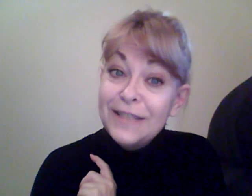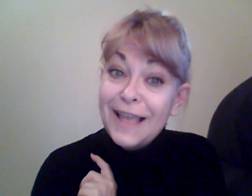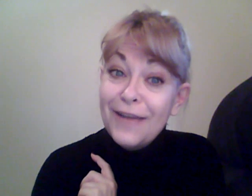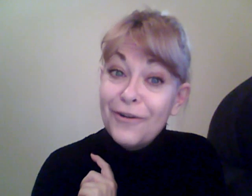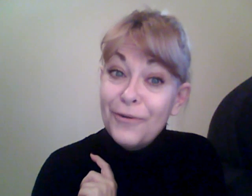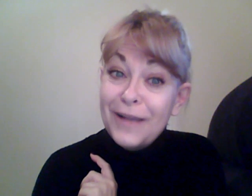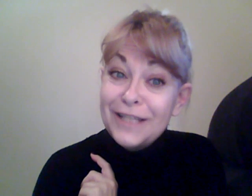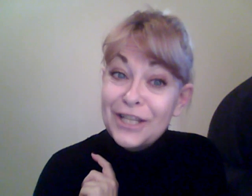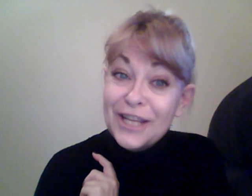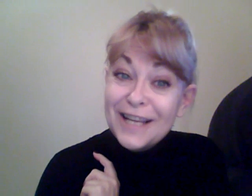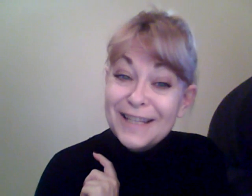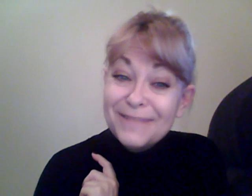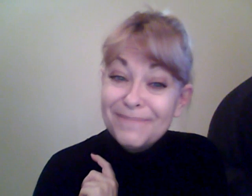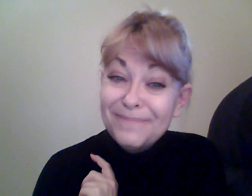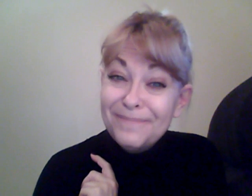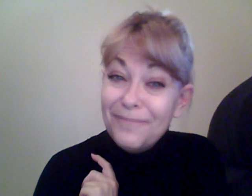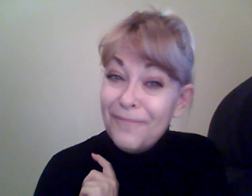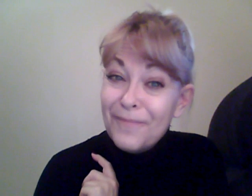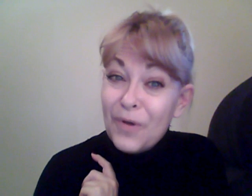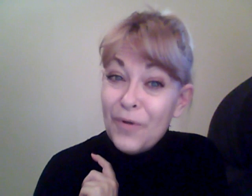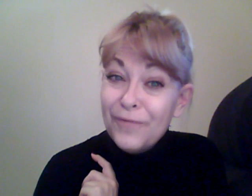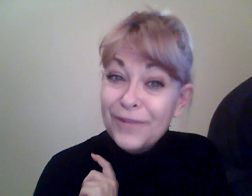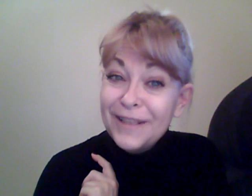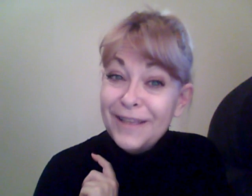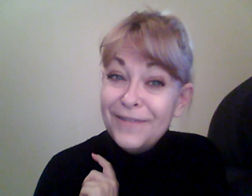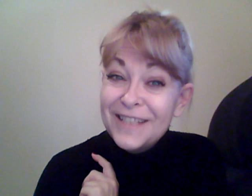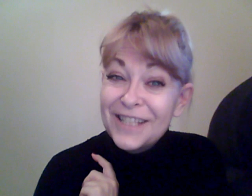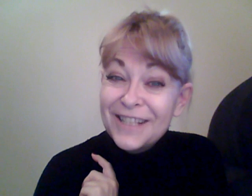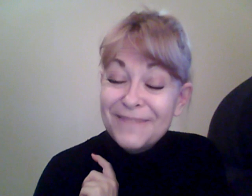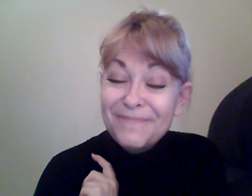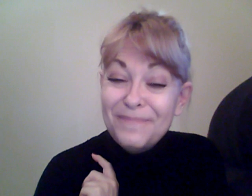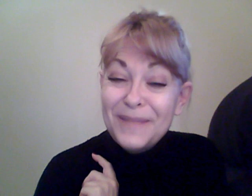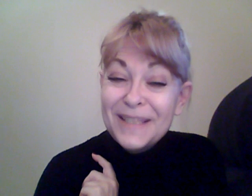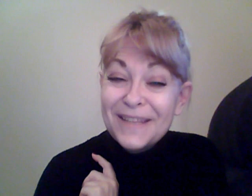like great shit. Going for the living shit. Peace out.